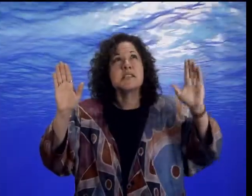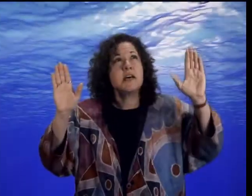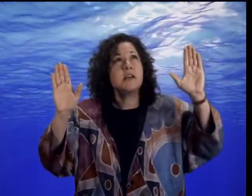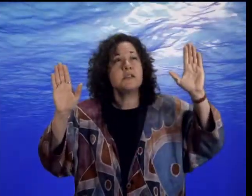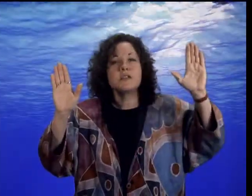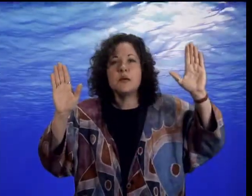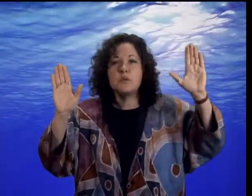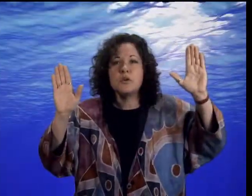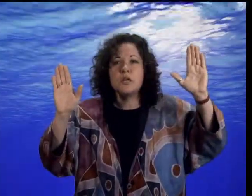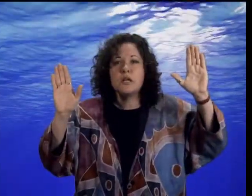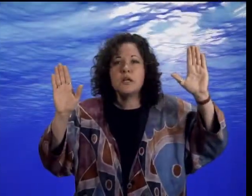sun of summer,